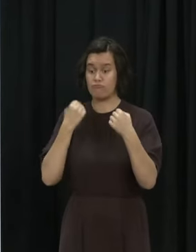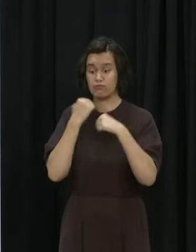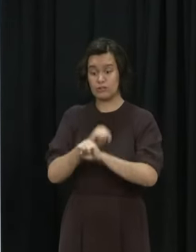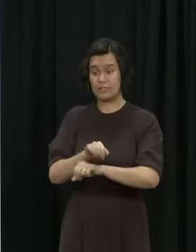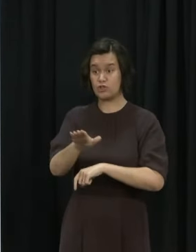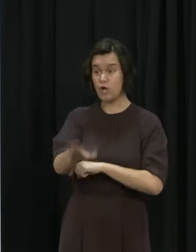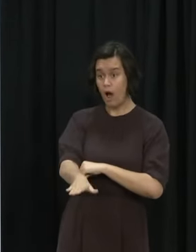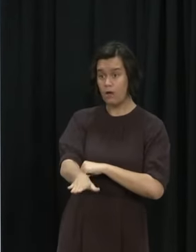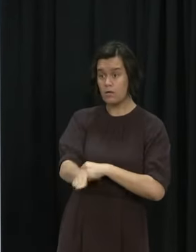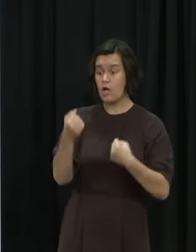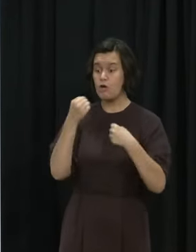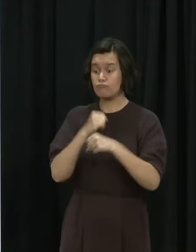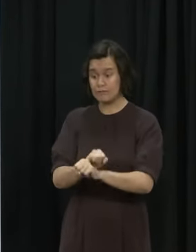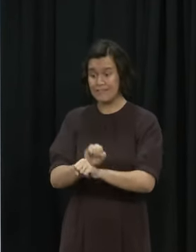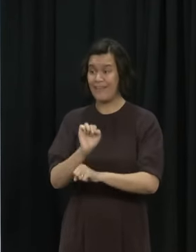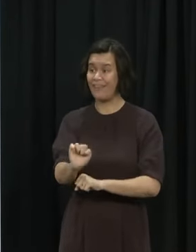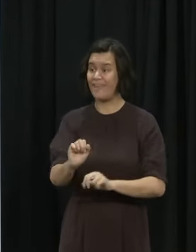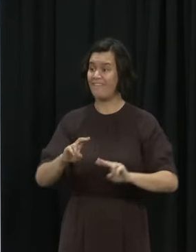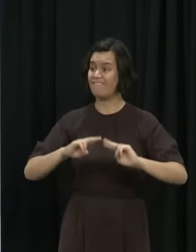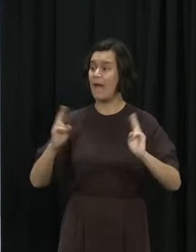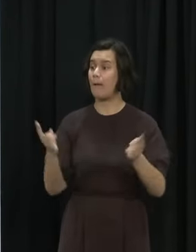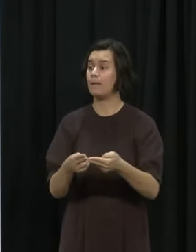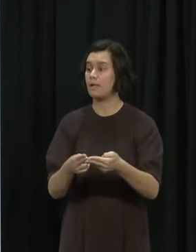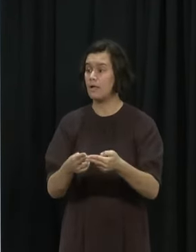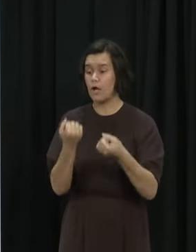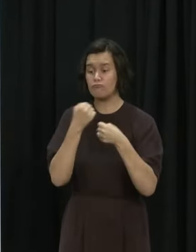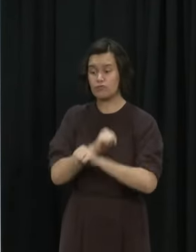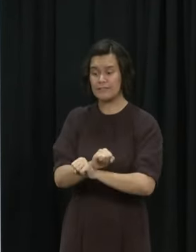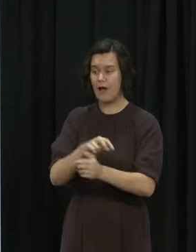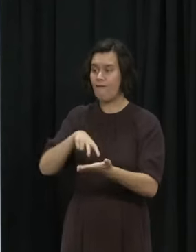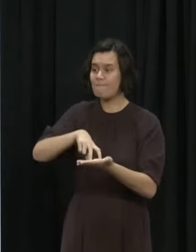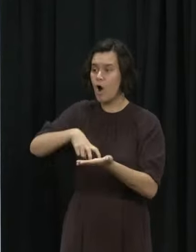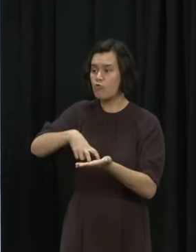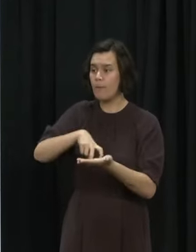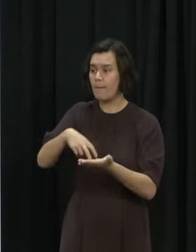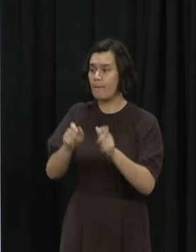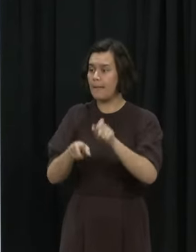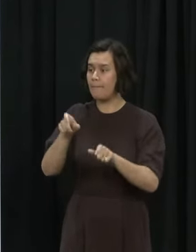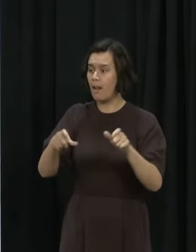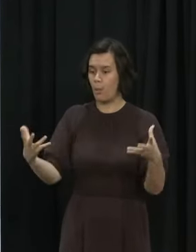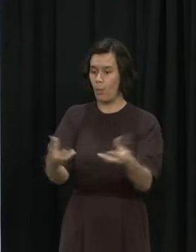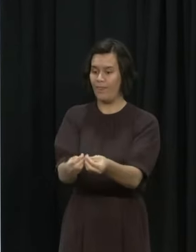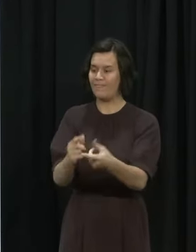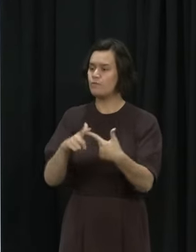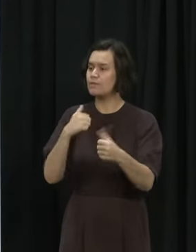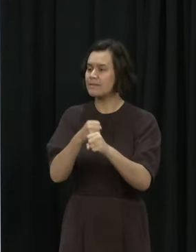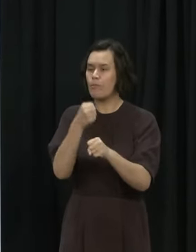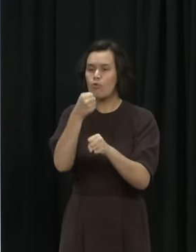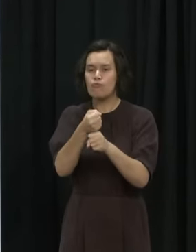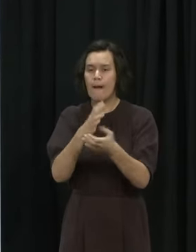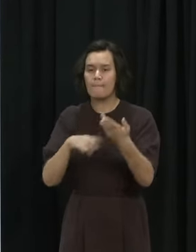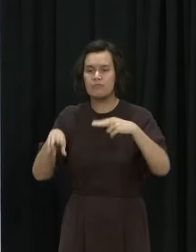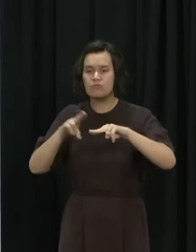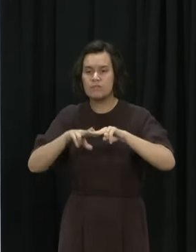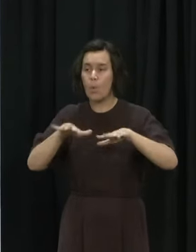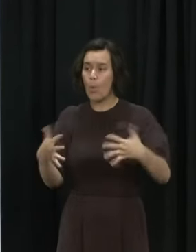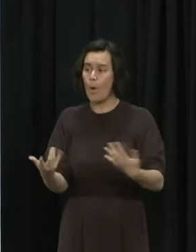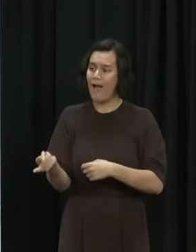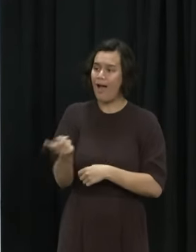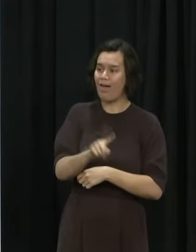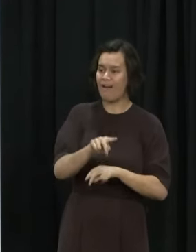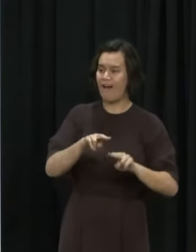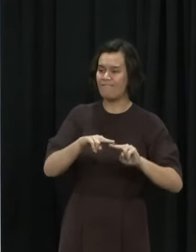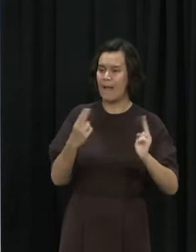family it protects the more vulnerable in their family including grandparents for example or those who may have underlying health conditions so strongly